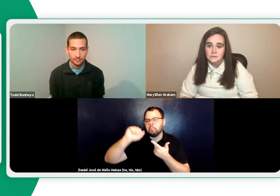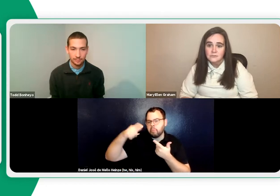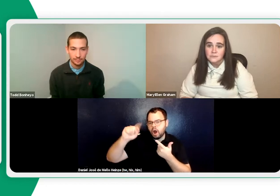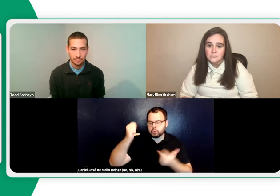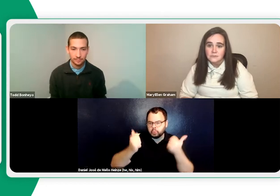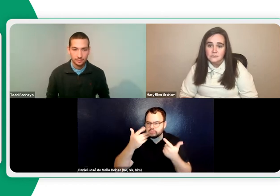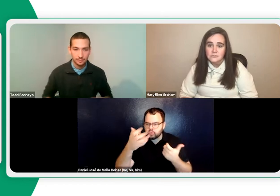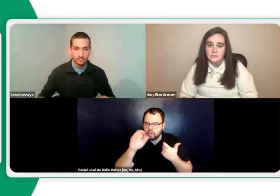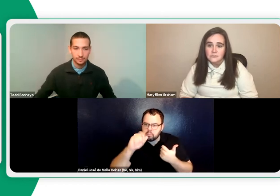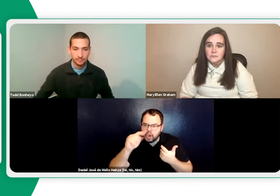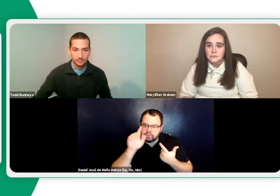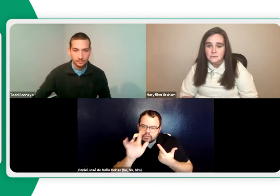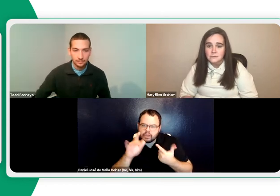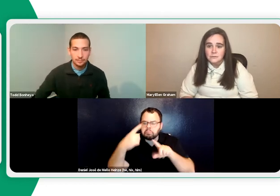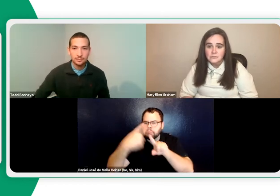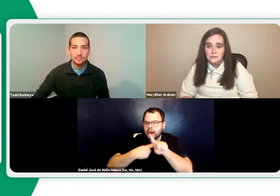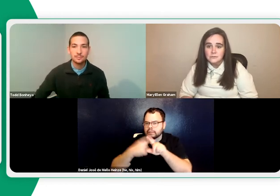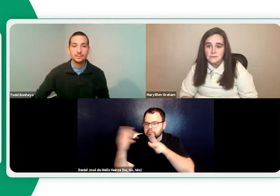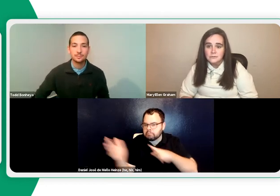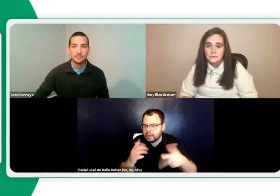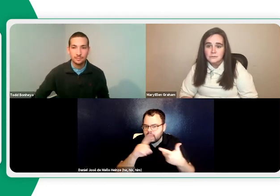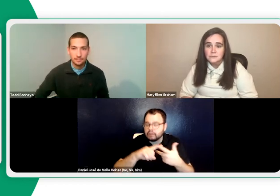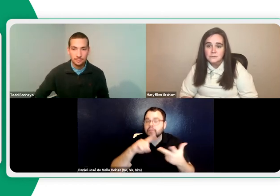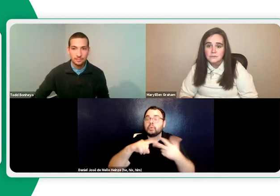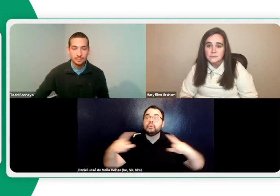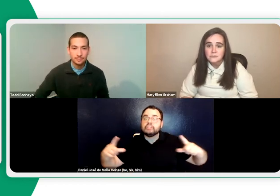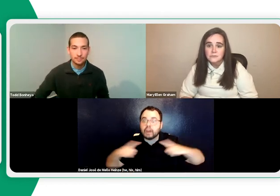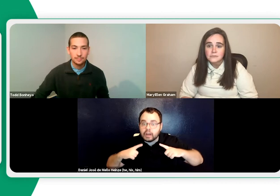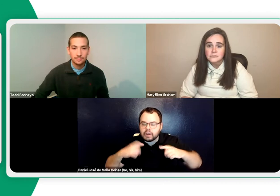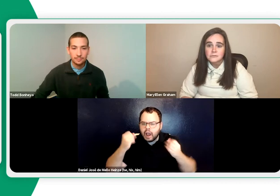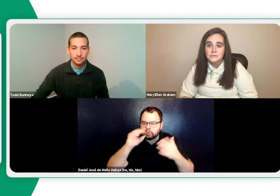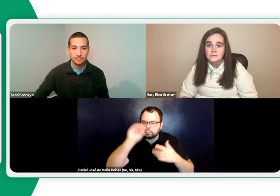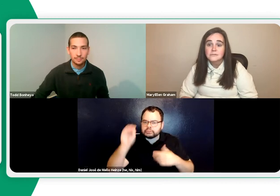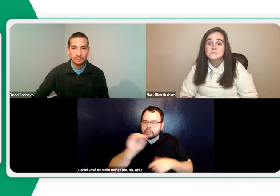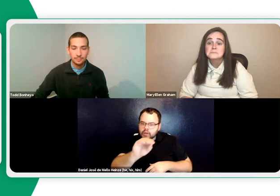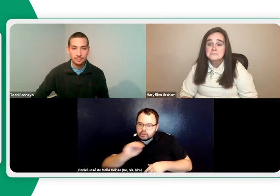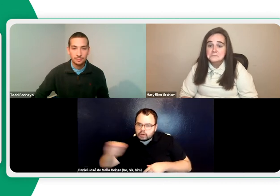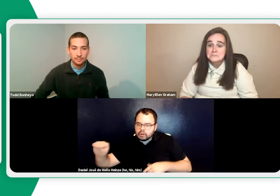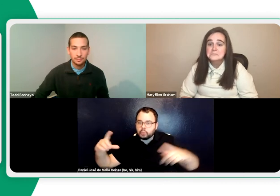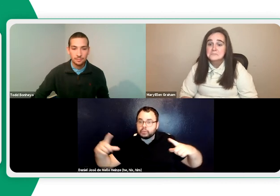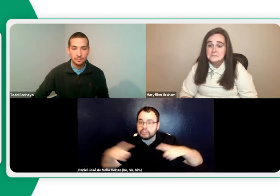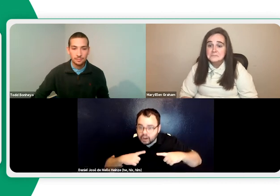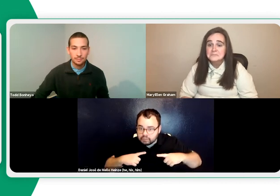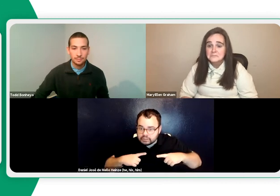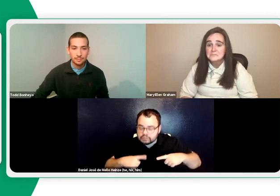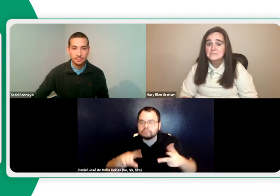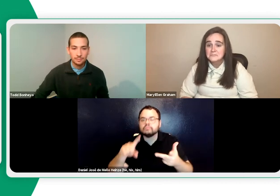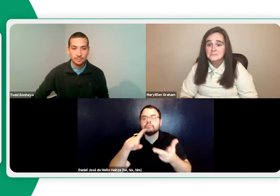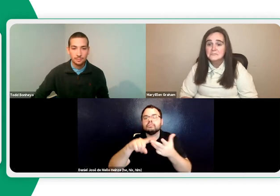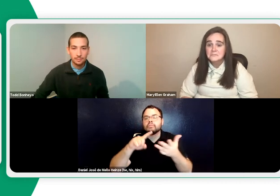program do you want to use? And you have choices. If you're looking for an apartment, which apartment do you want? What kind of lease plan would you like? Or even